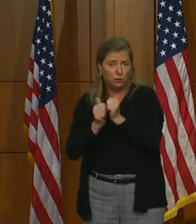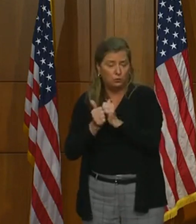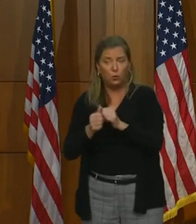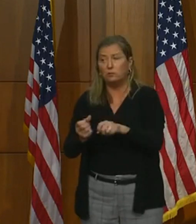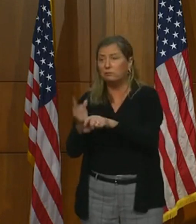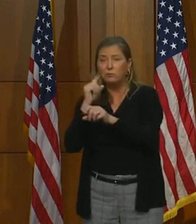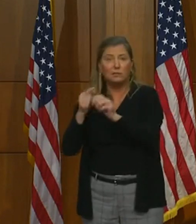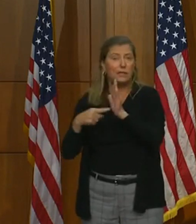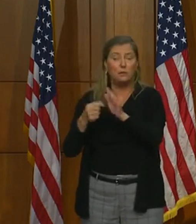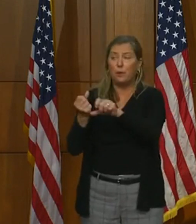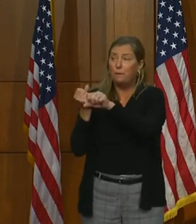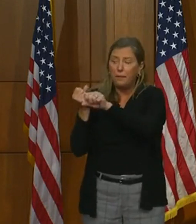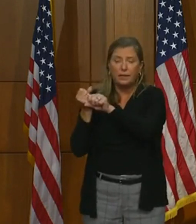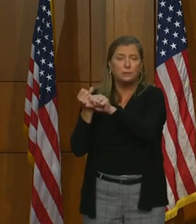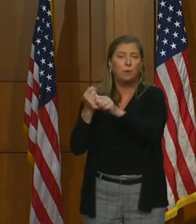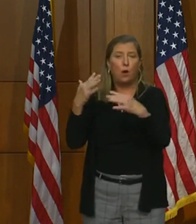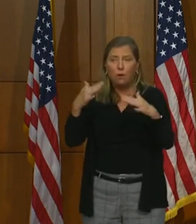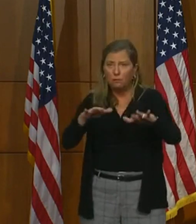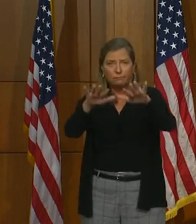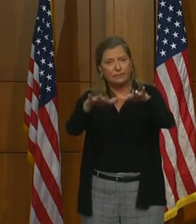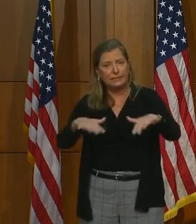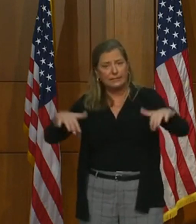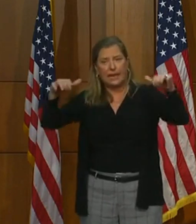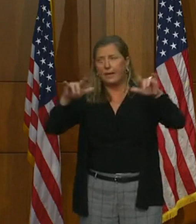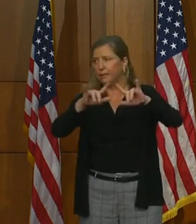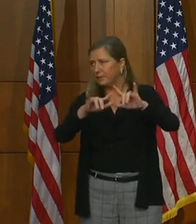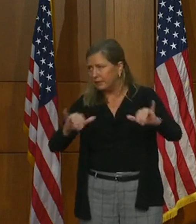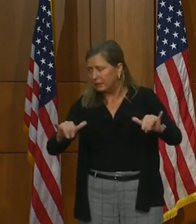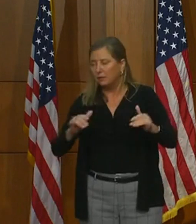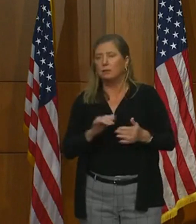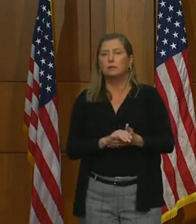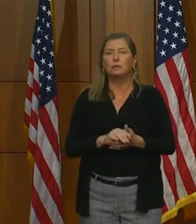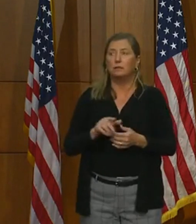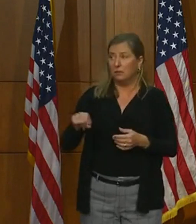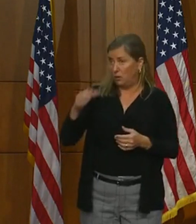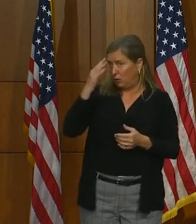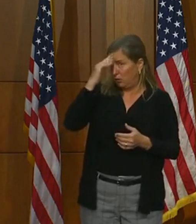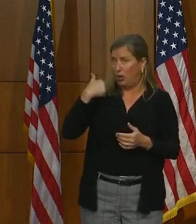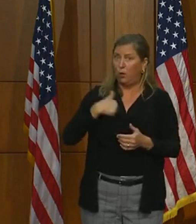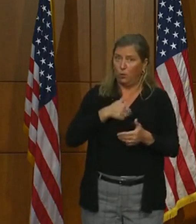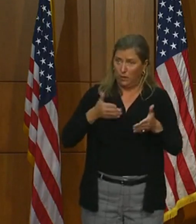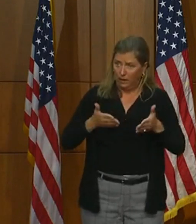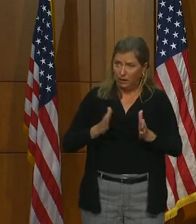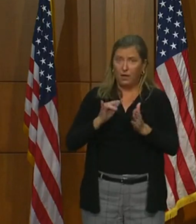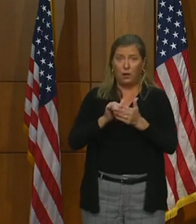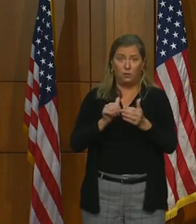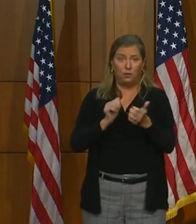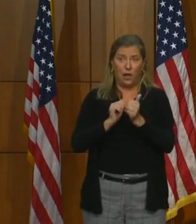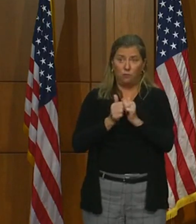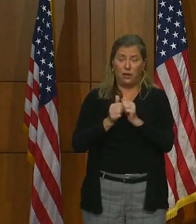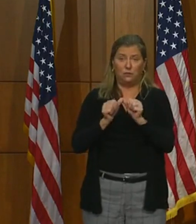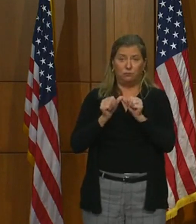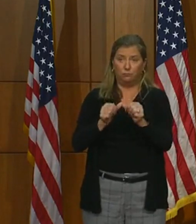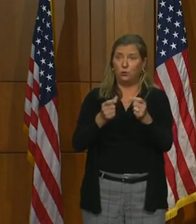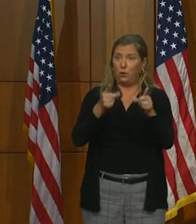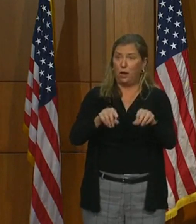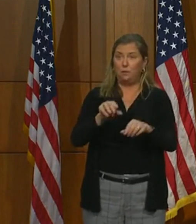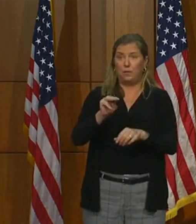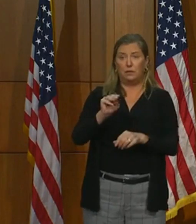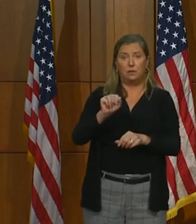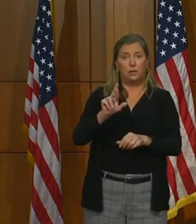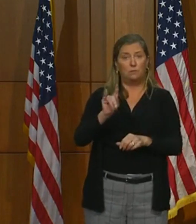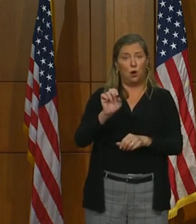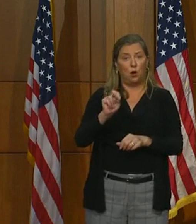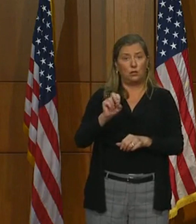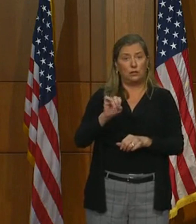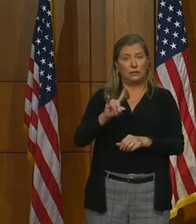baseball stadiums, et cetera. And, as you know, we allowed the race to move forward in Martinsville. A couple